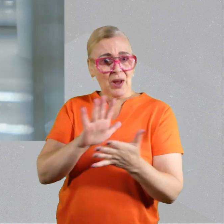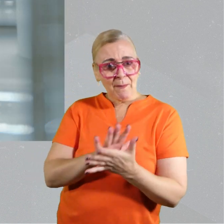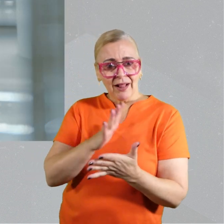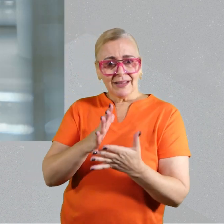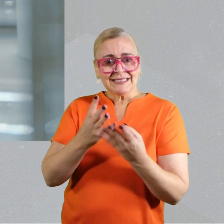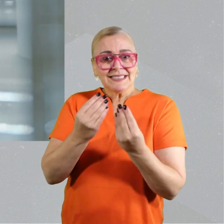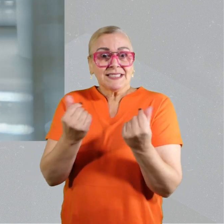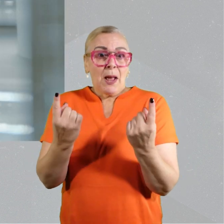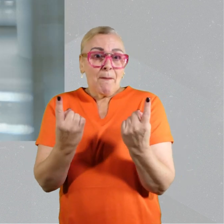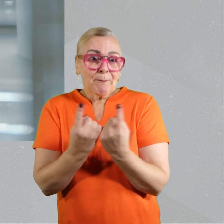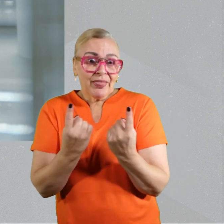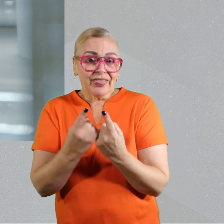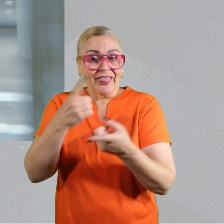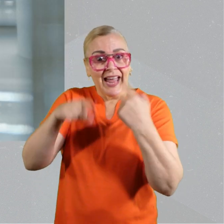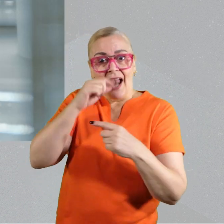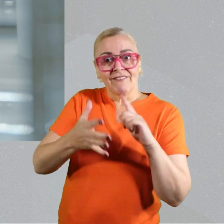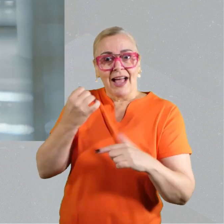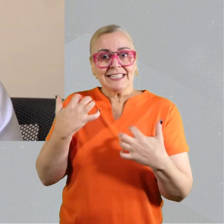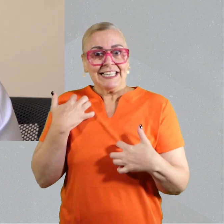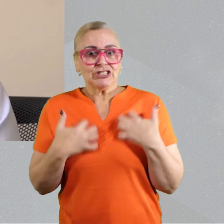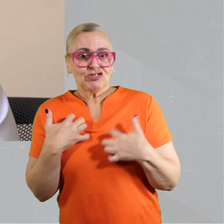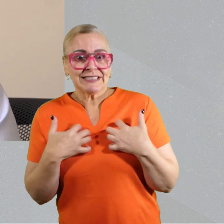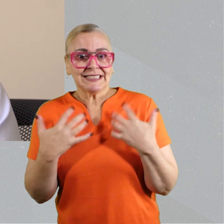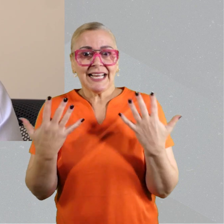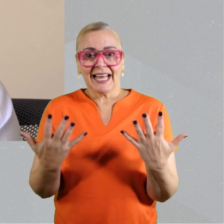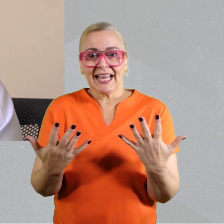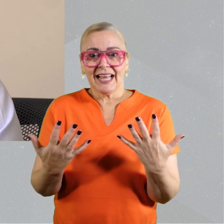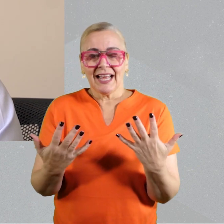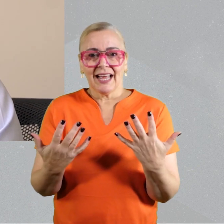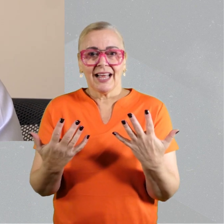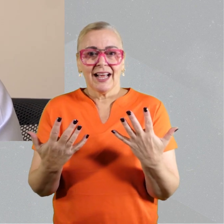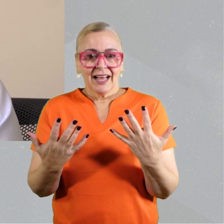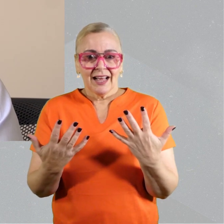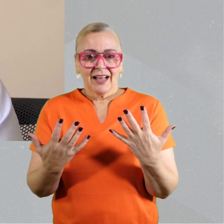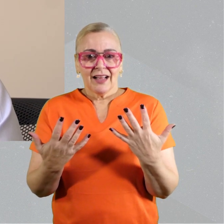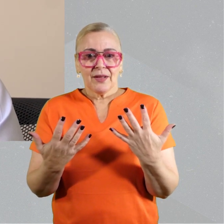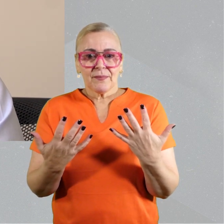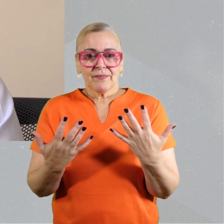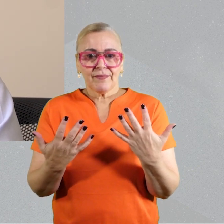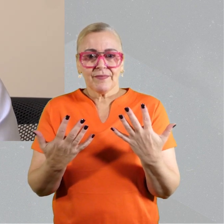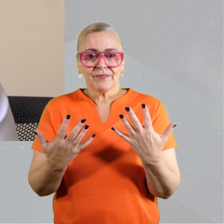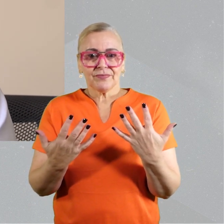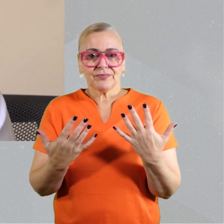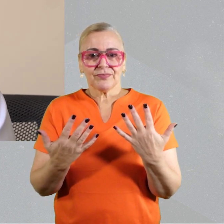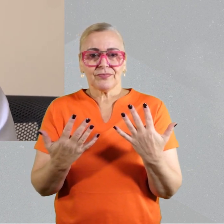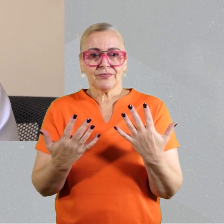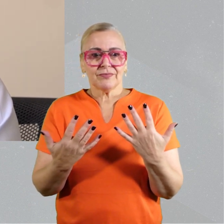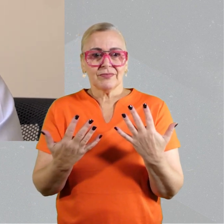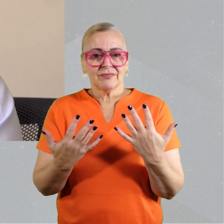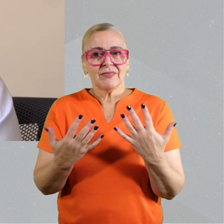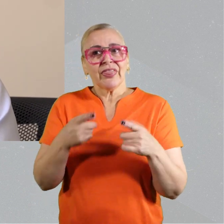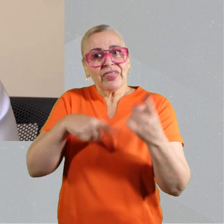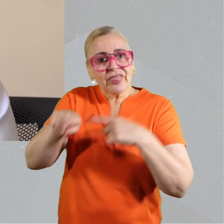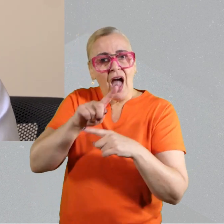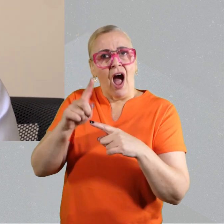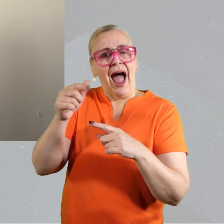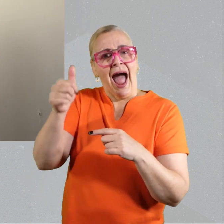really important to think about how we can make the experience for individuals, if not enjoyable, at least something they